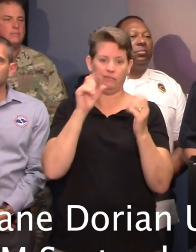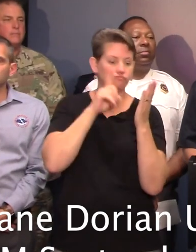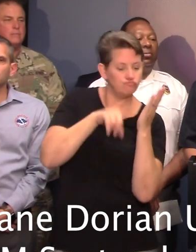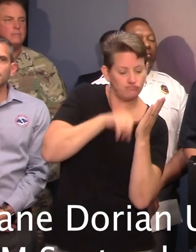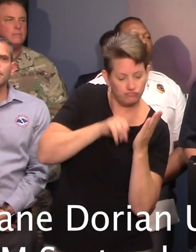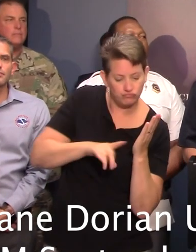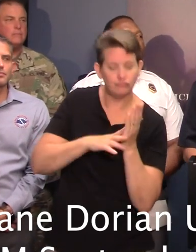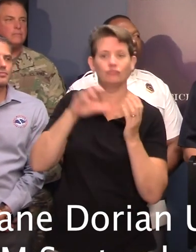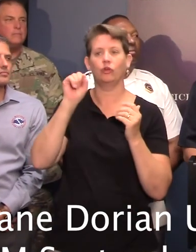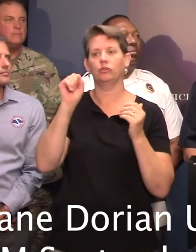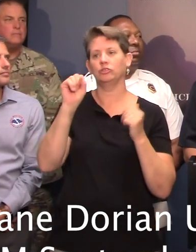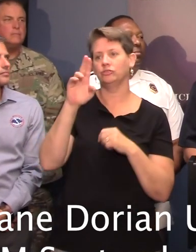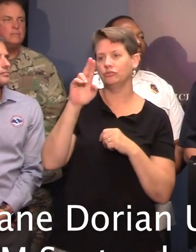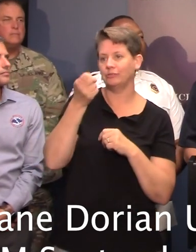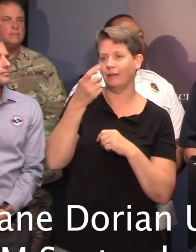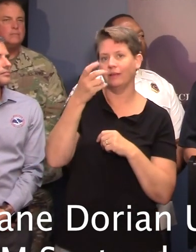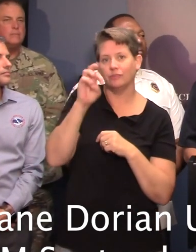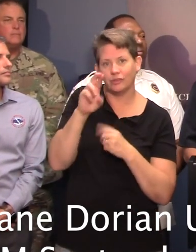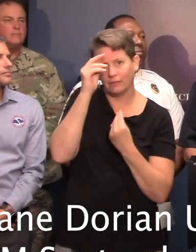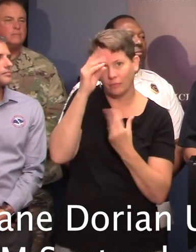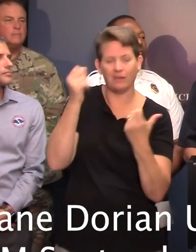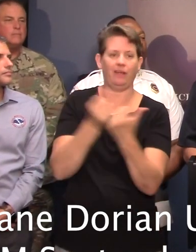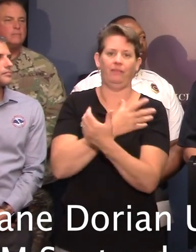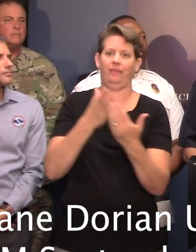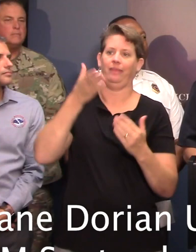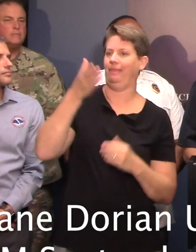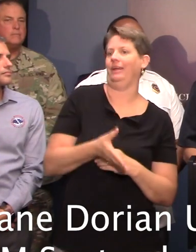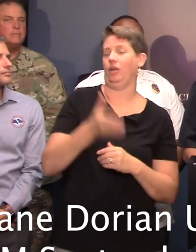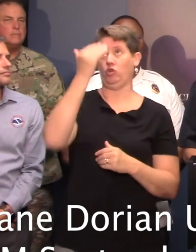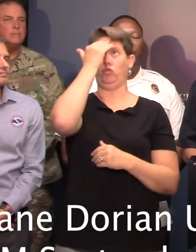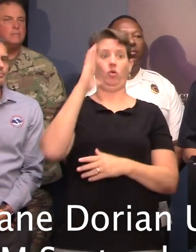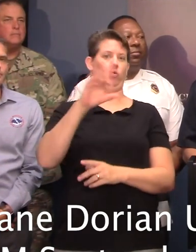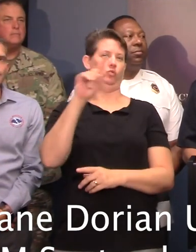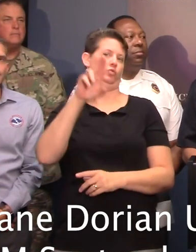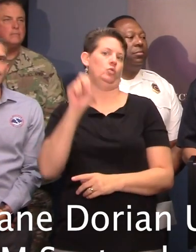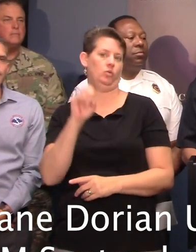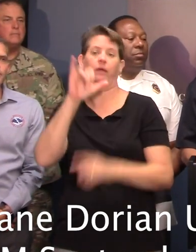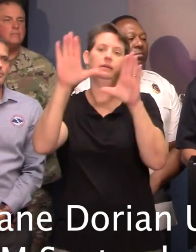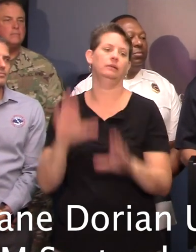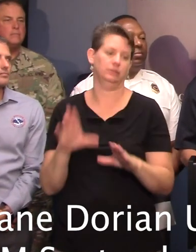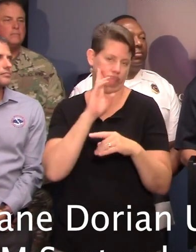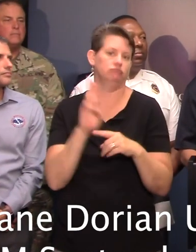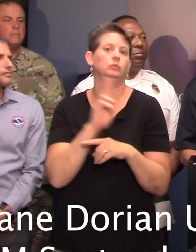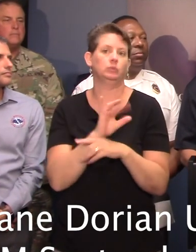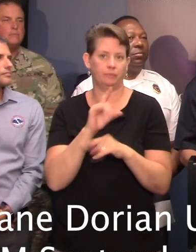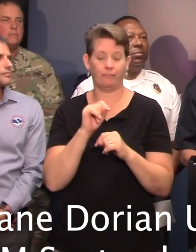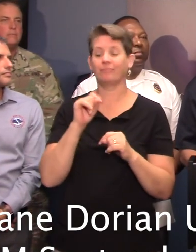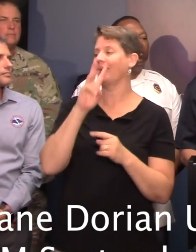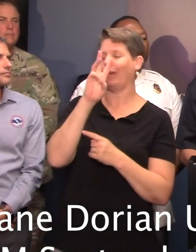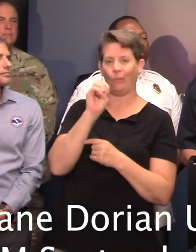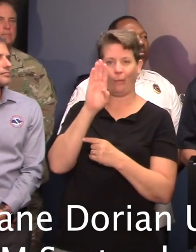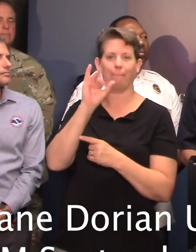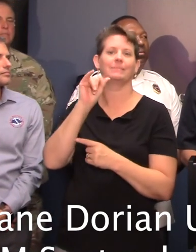on shelters and, you know, all that know your zone information, so that's an excellent. And again, the website also